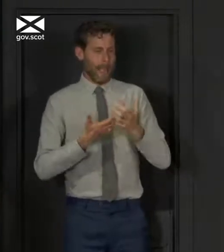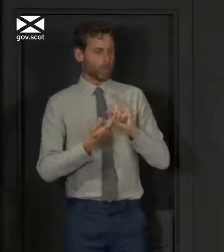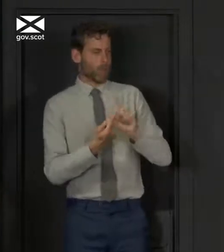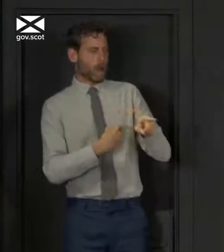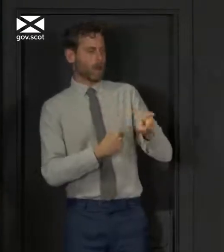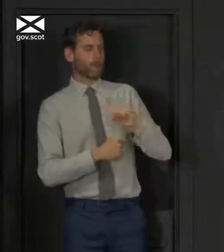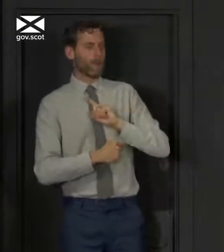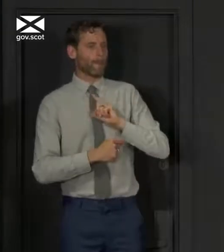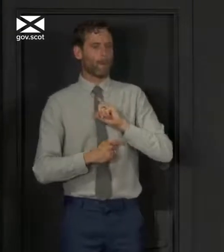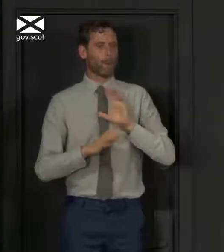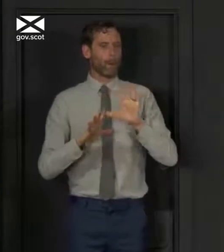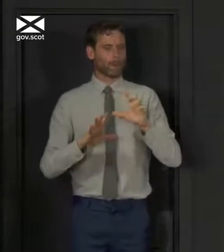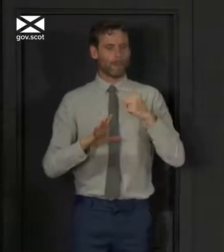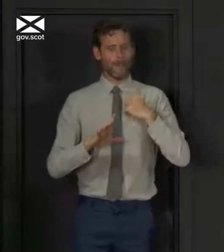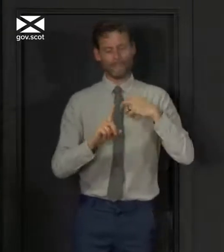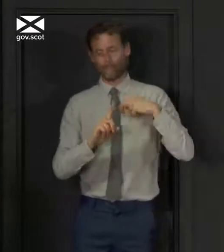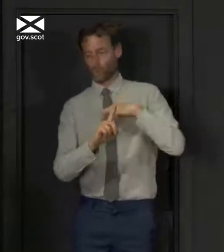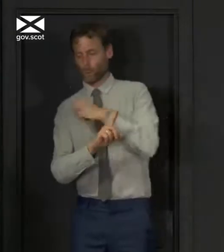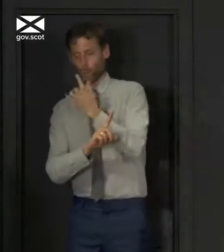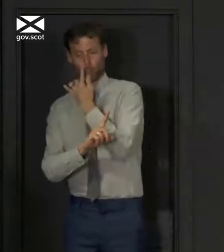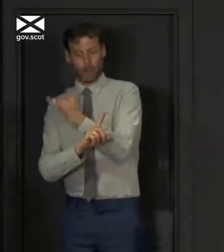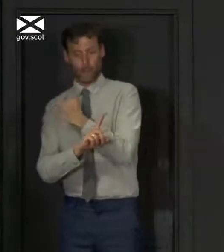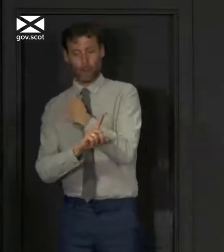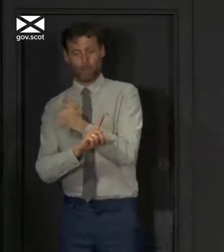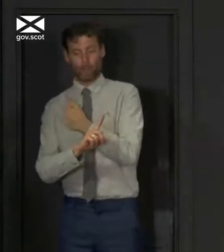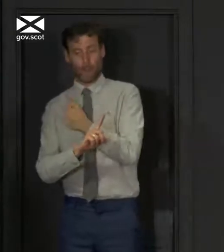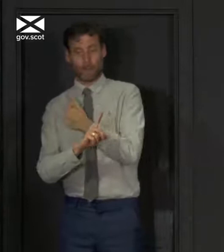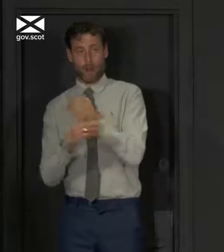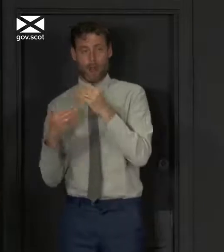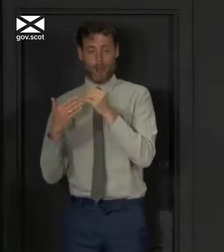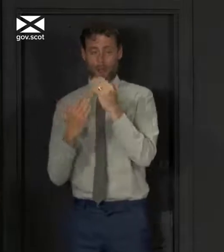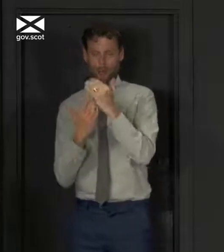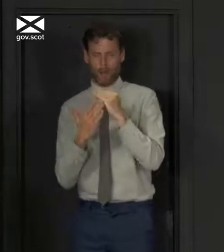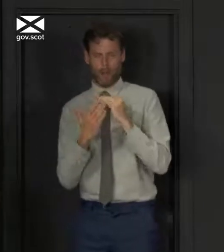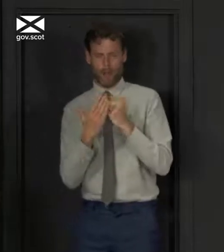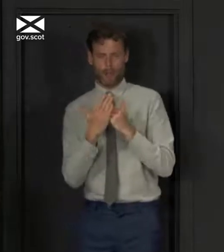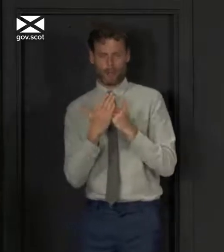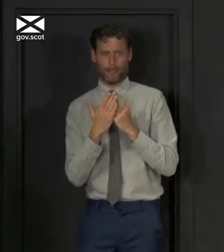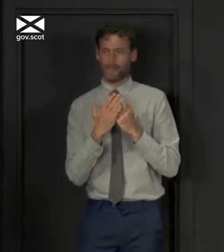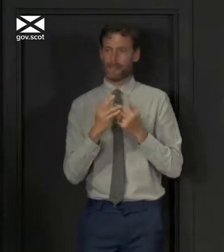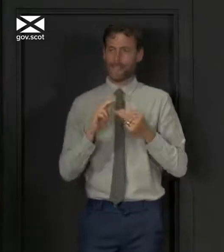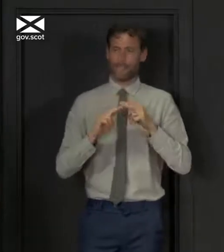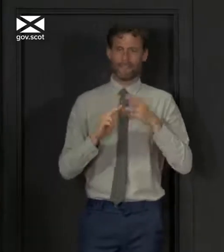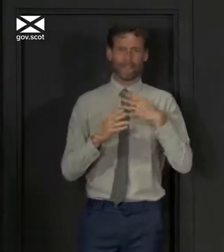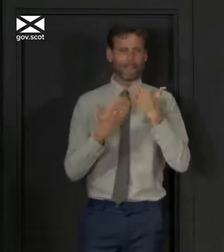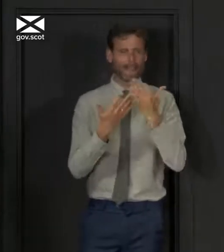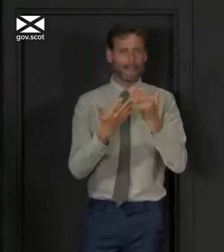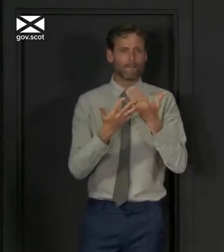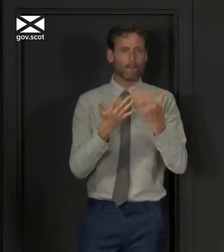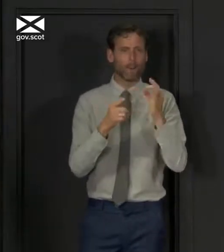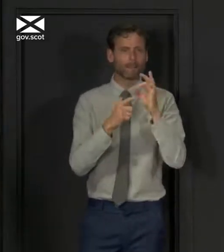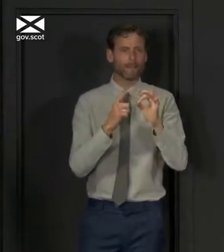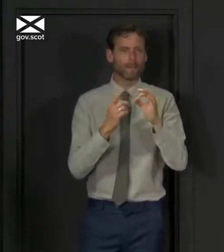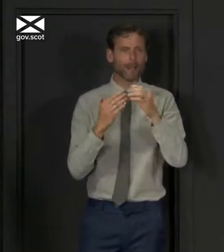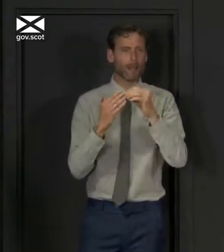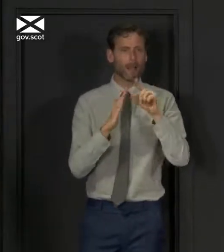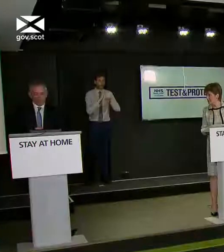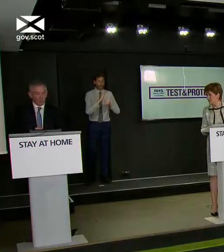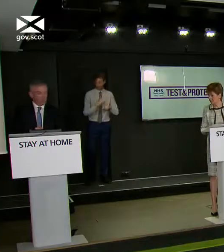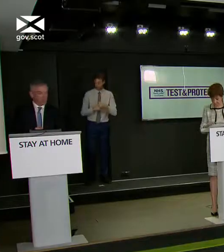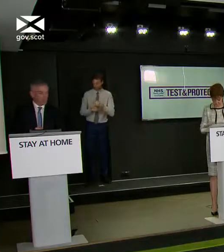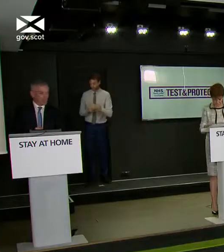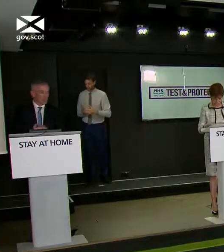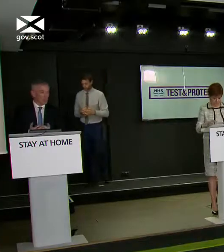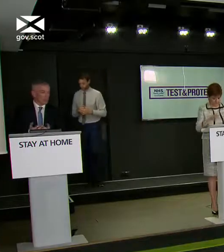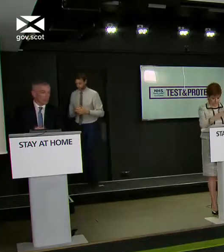now because I'd want to go away and check that I was given the right guidance, and we will certainly, if we need to put some specific guidance on the website, we will do that. I think these